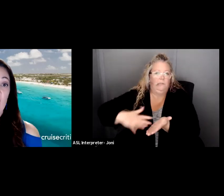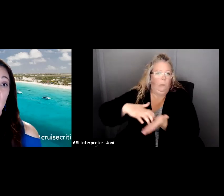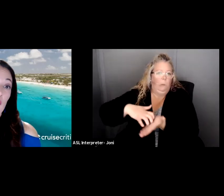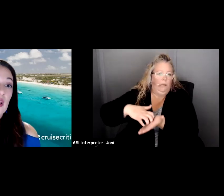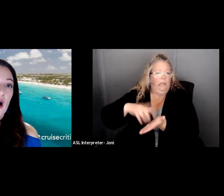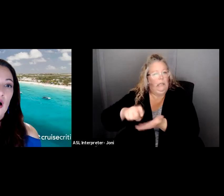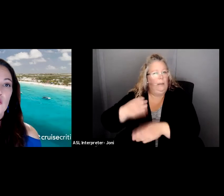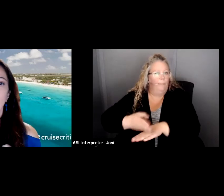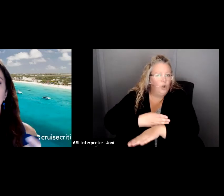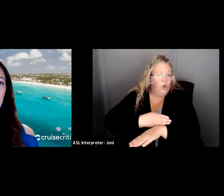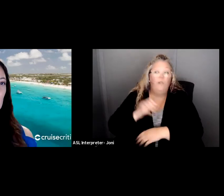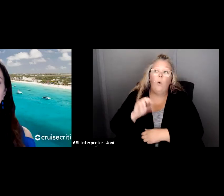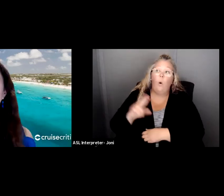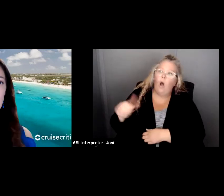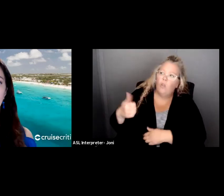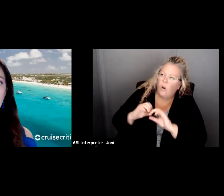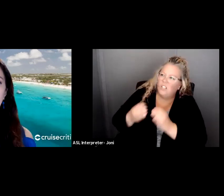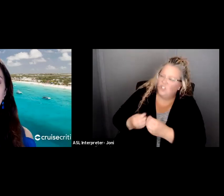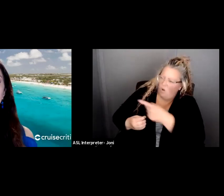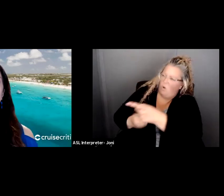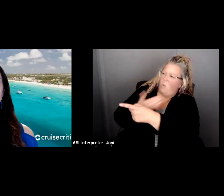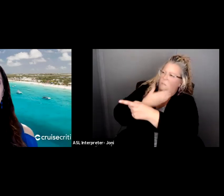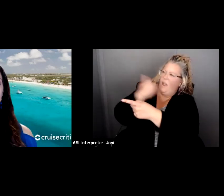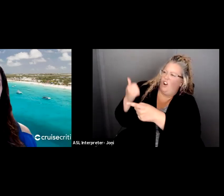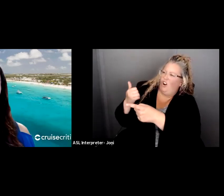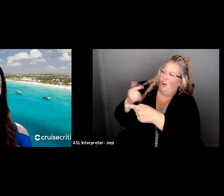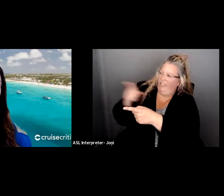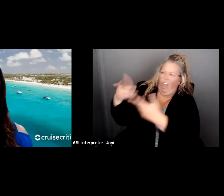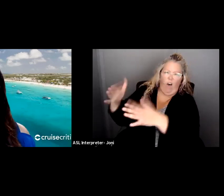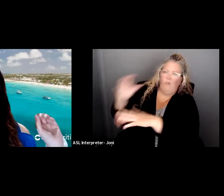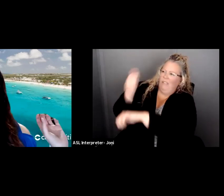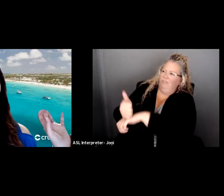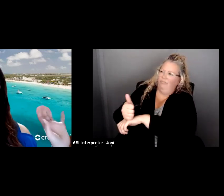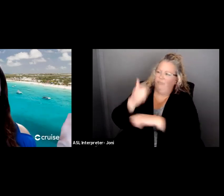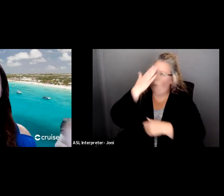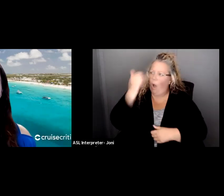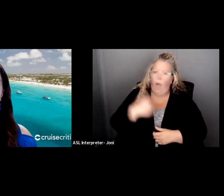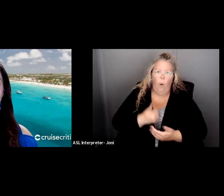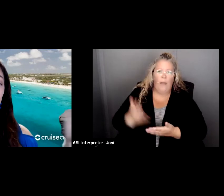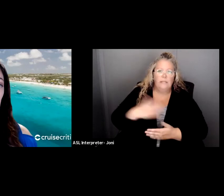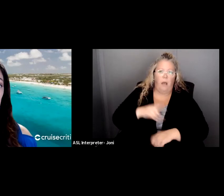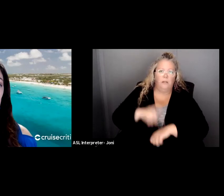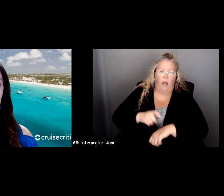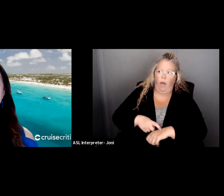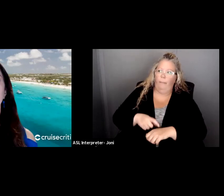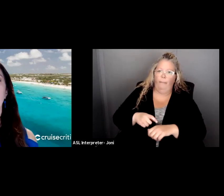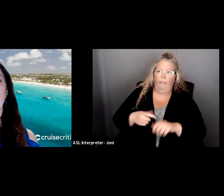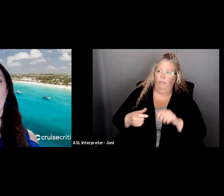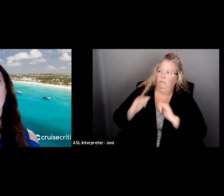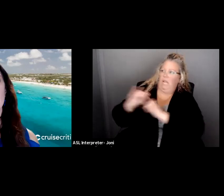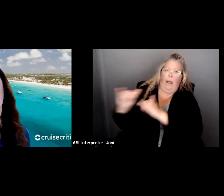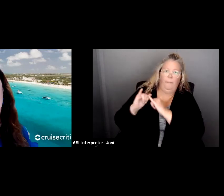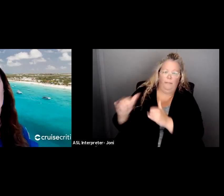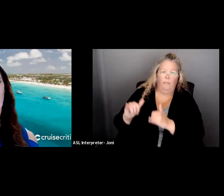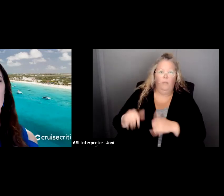something better than we are. So why are we spending our time doing it? Um, oh, might be, what are your goals, your opportunities and